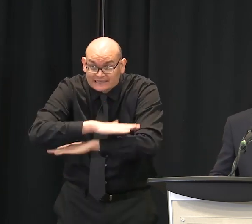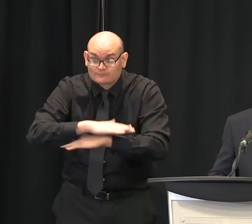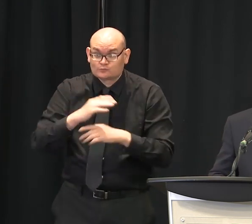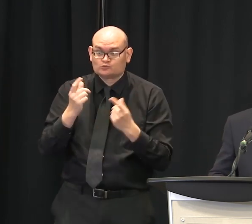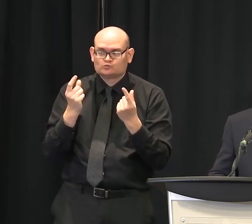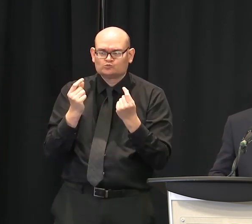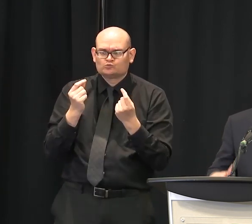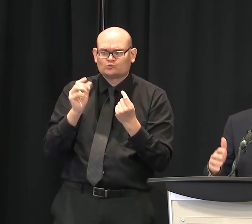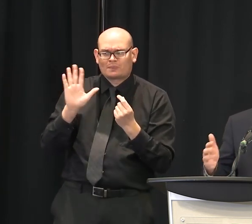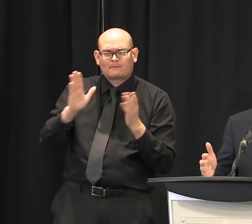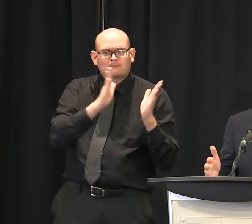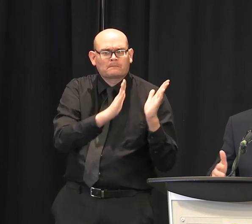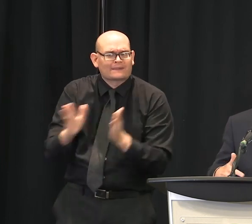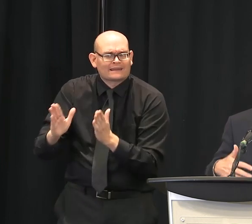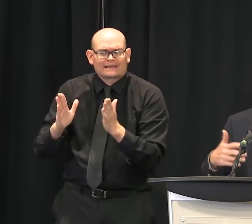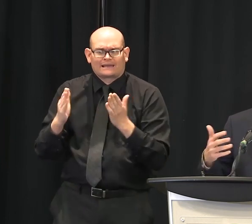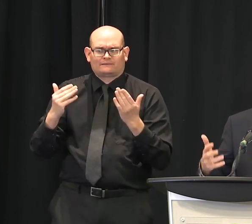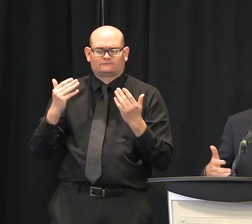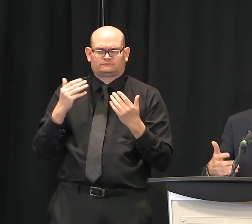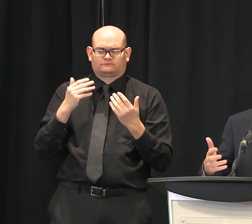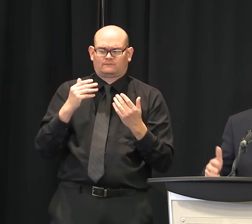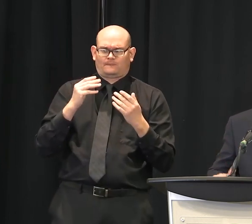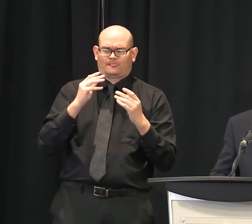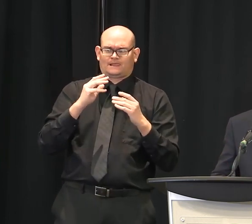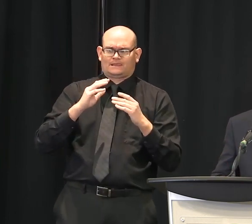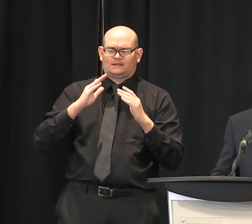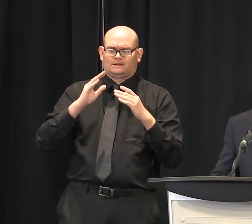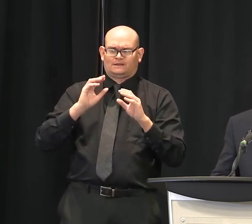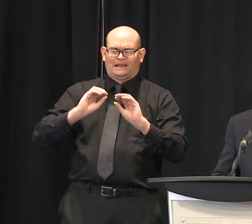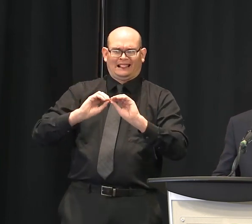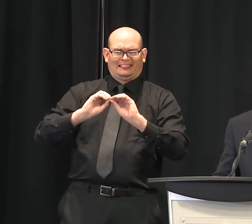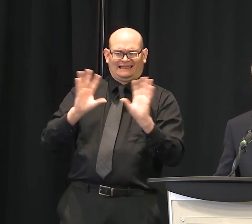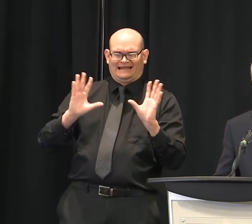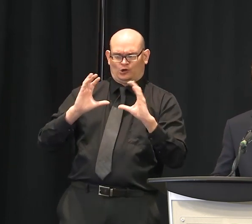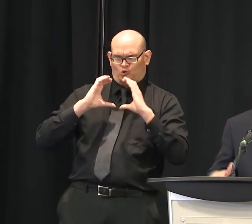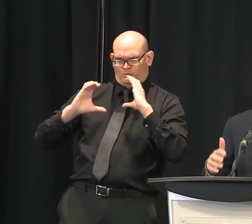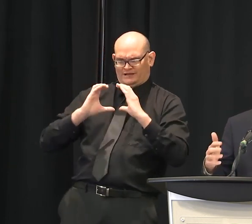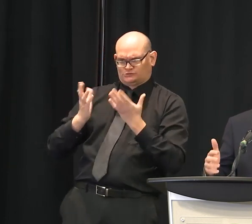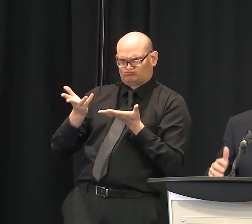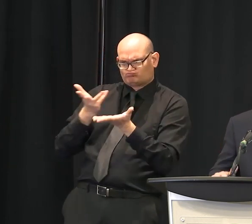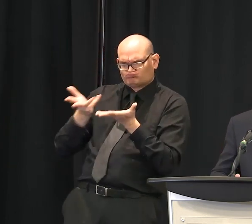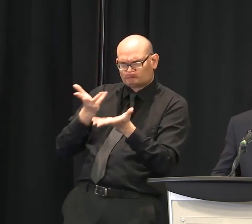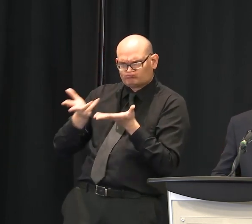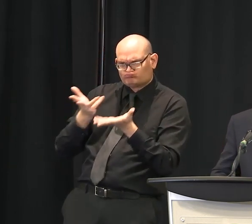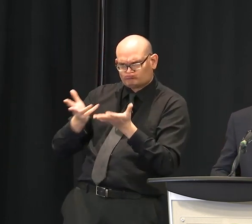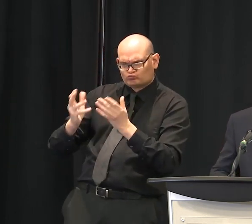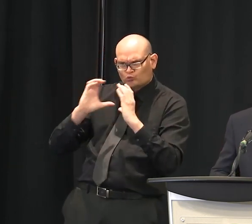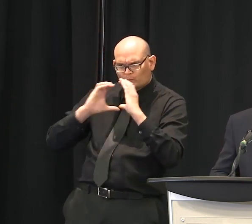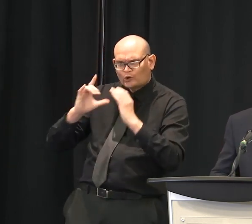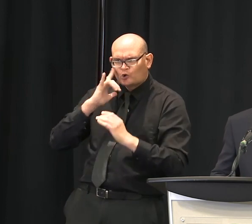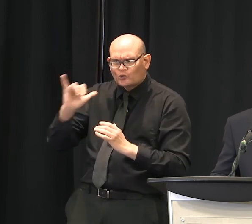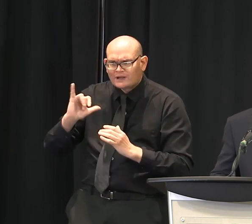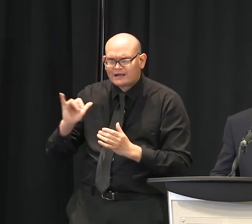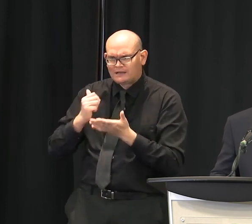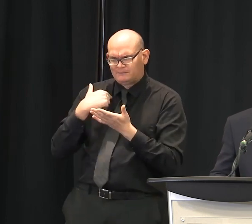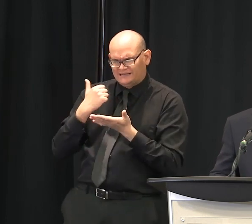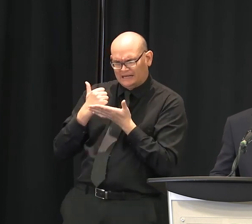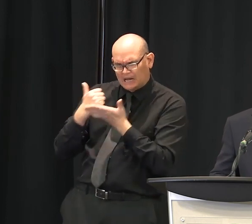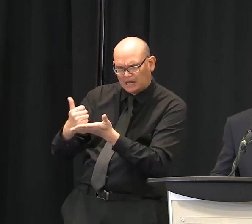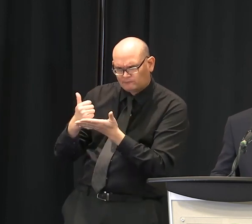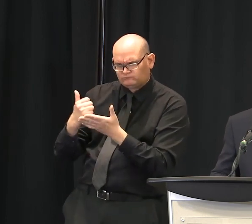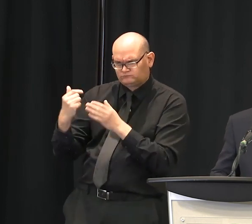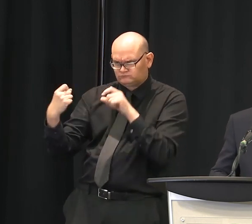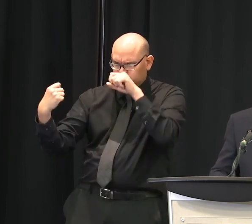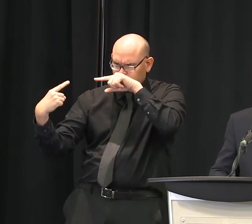So we're trying to be very flexible, very creative and innovative, and, above all, working with these small business people to make them